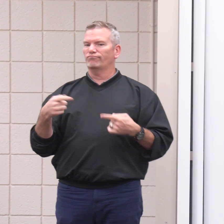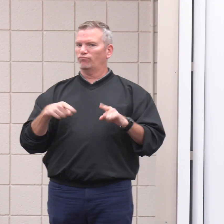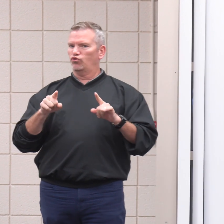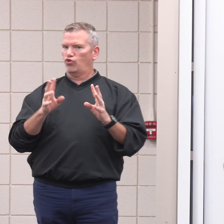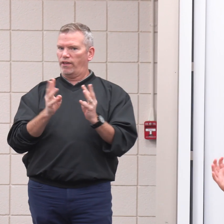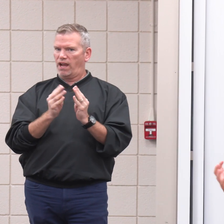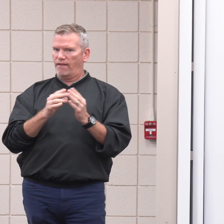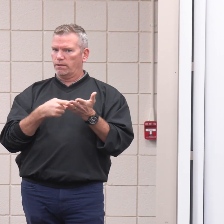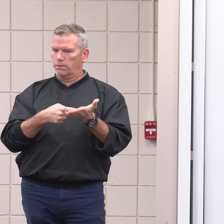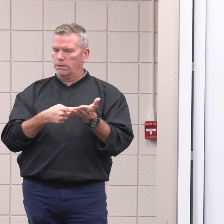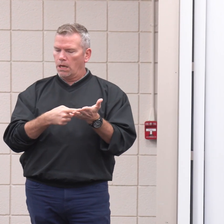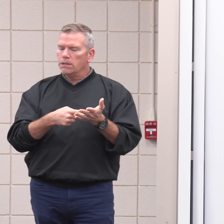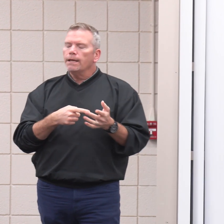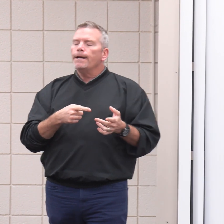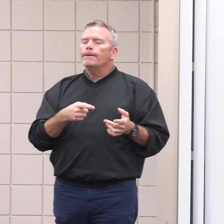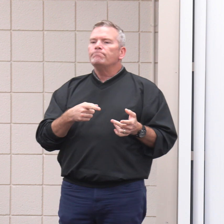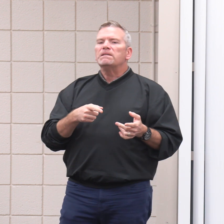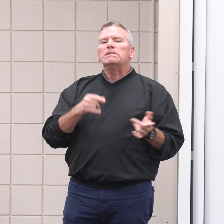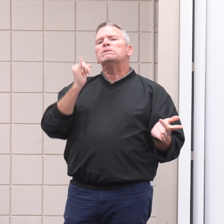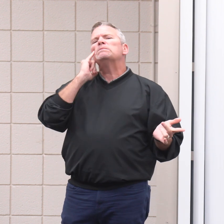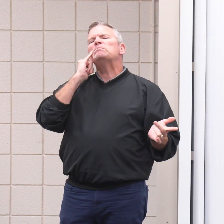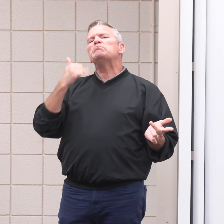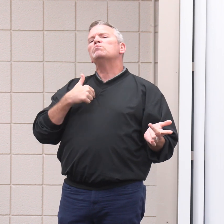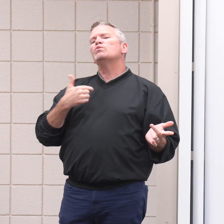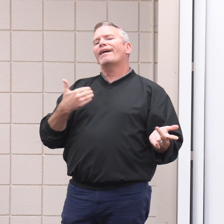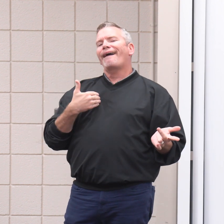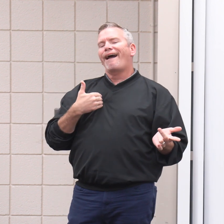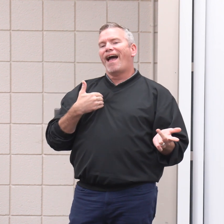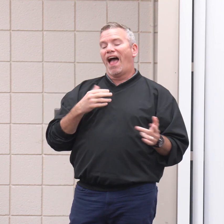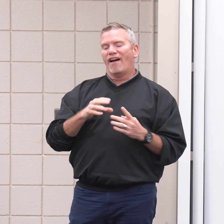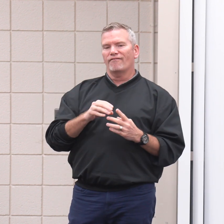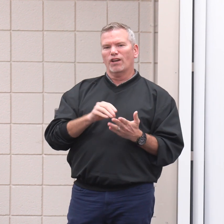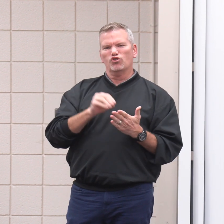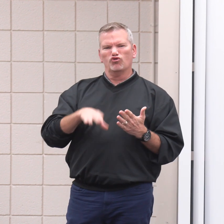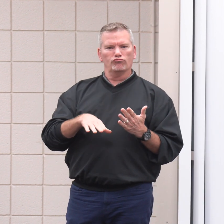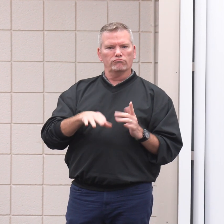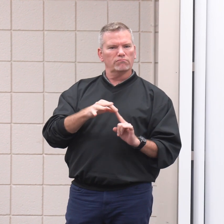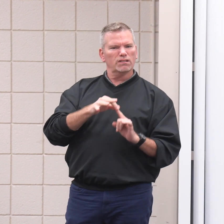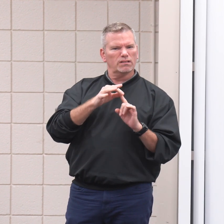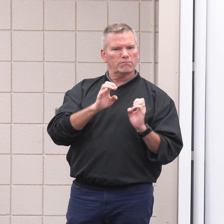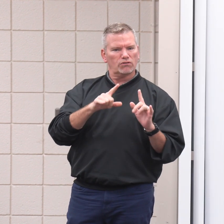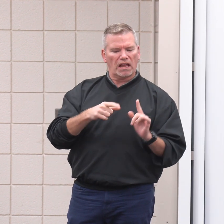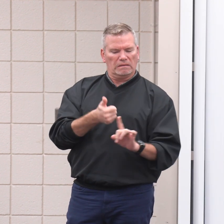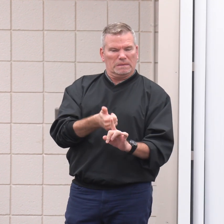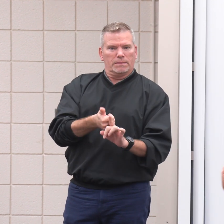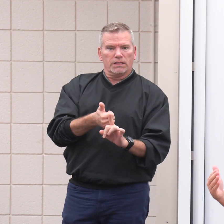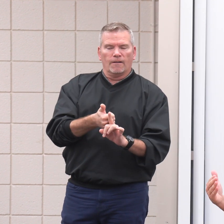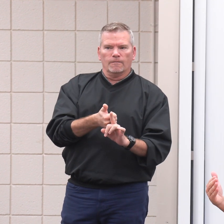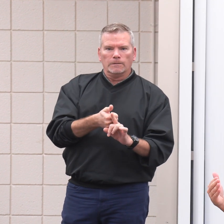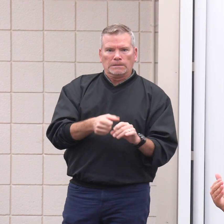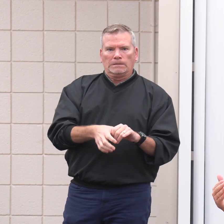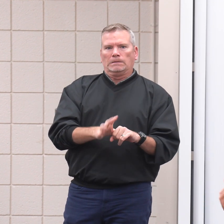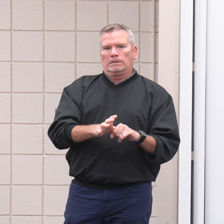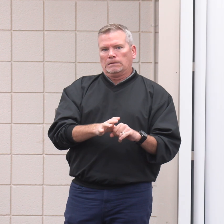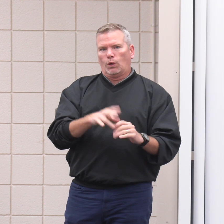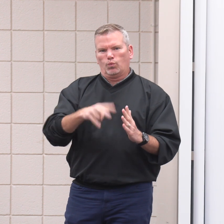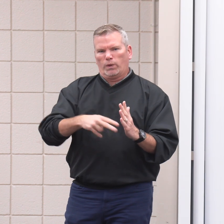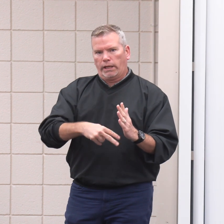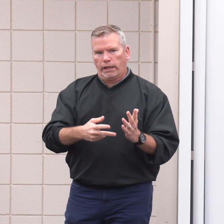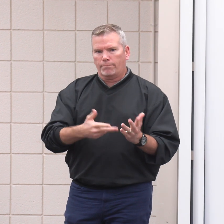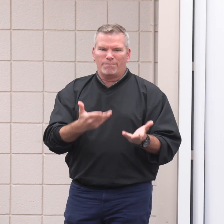if I have a student, let's say, special ed student that has a reading disability, maybe they read at a